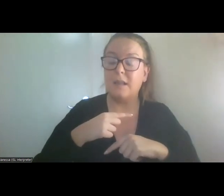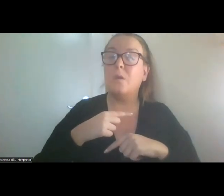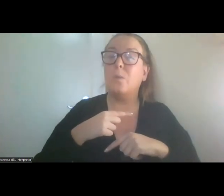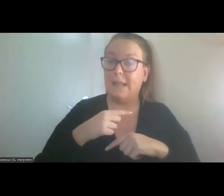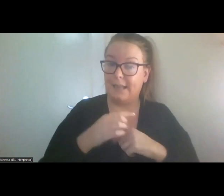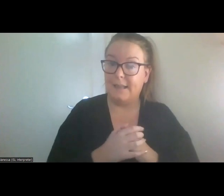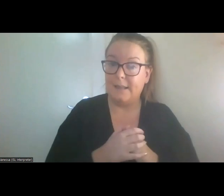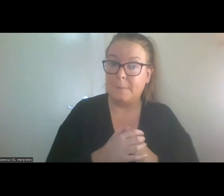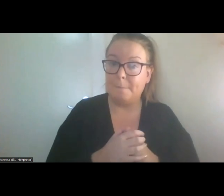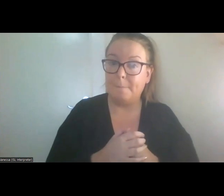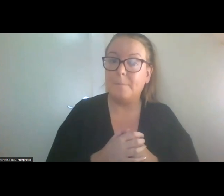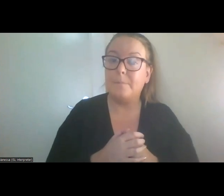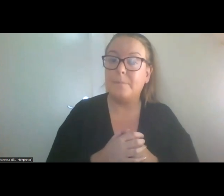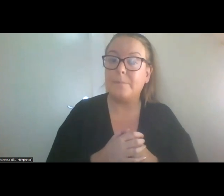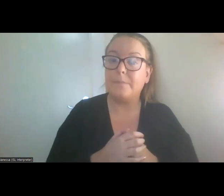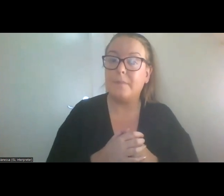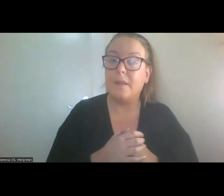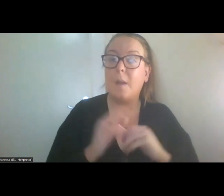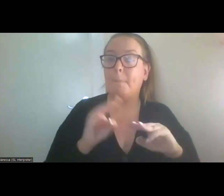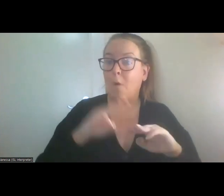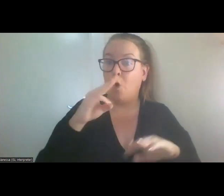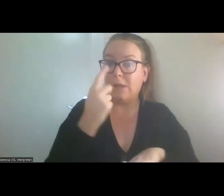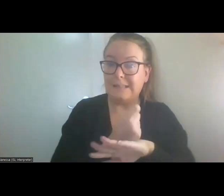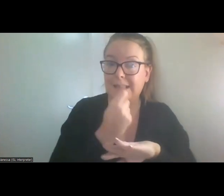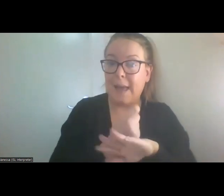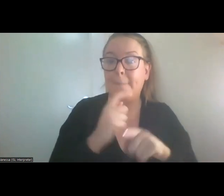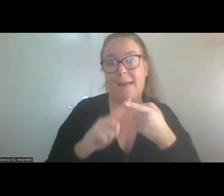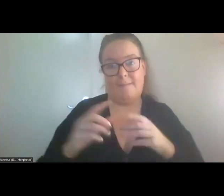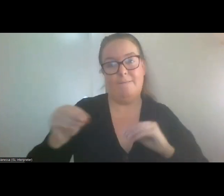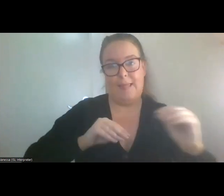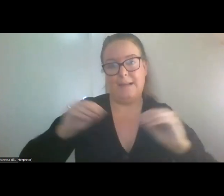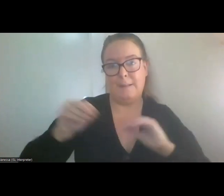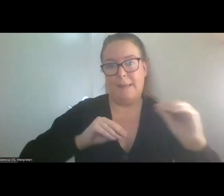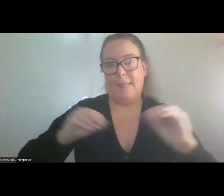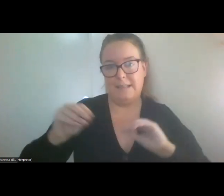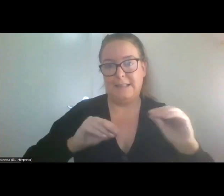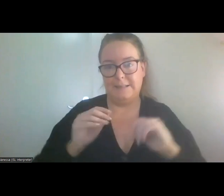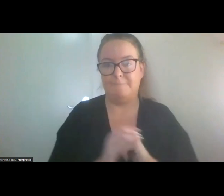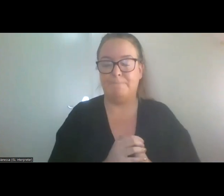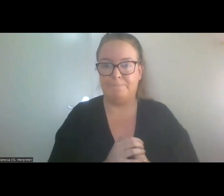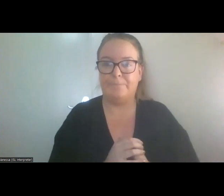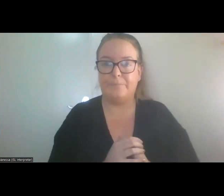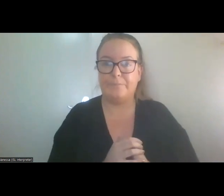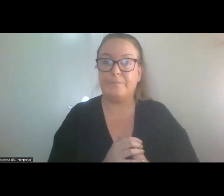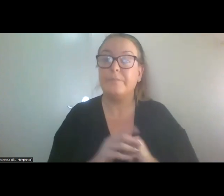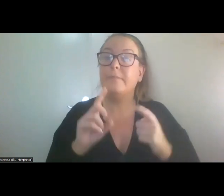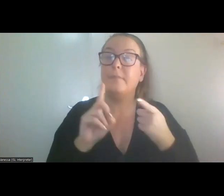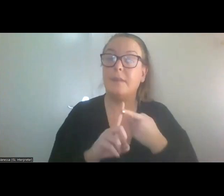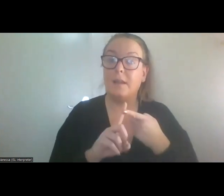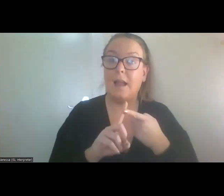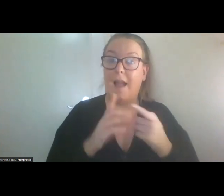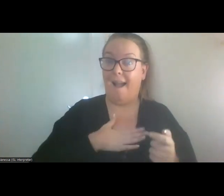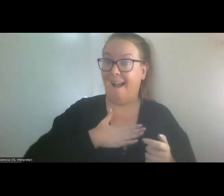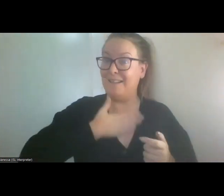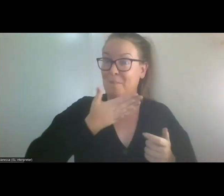time and flexibility. And surprise.